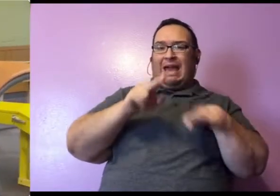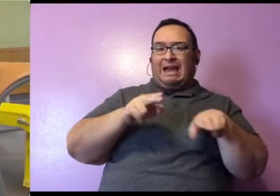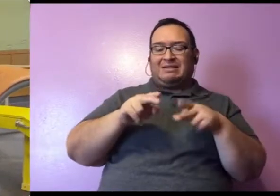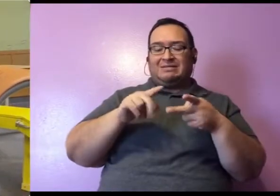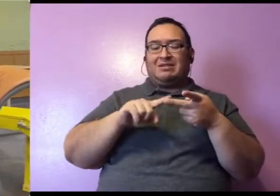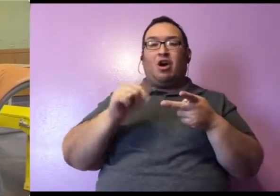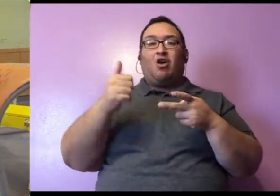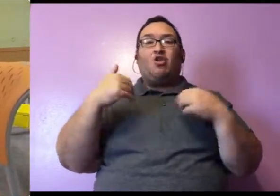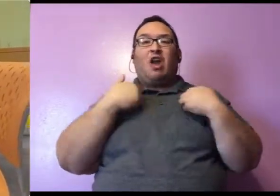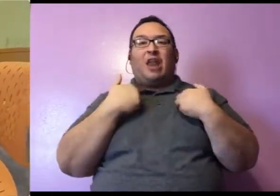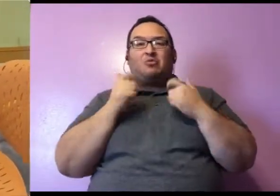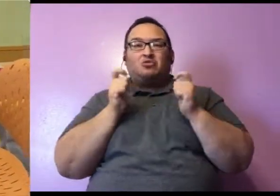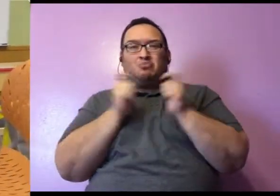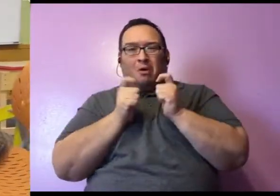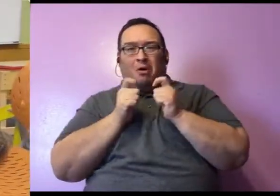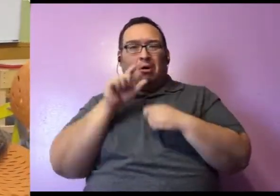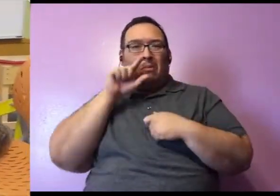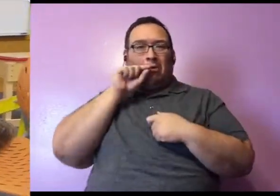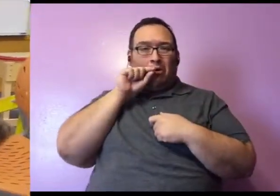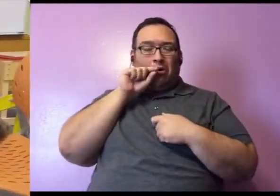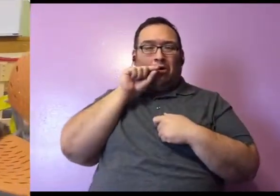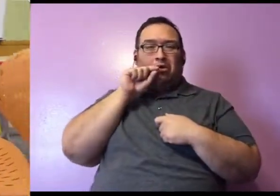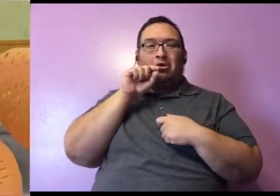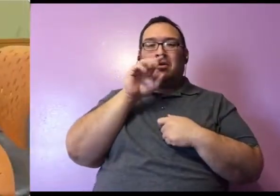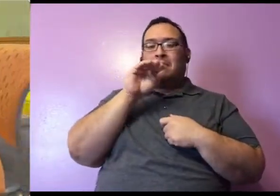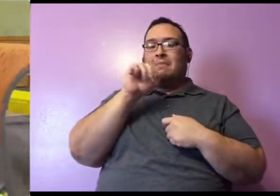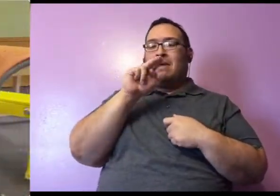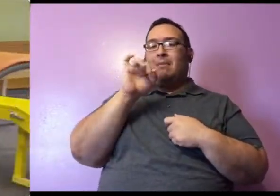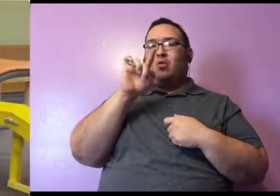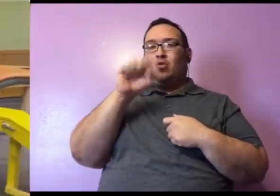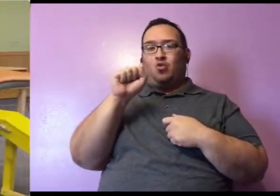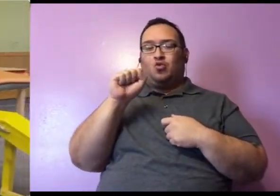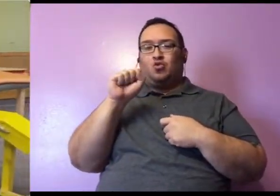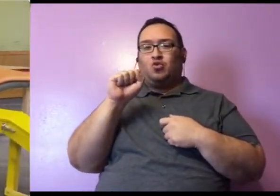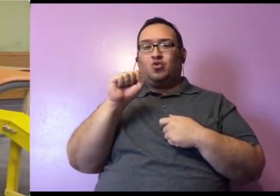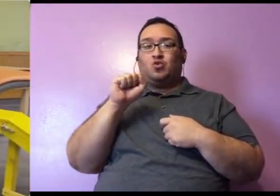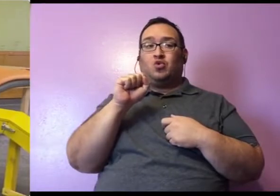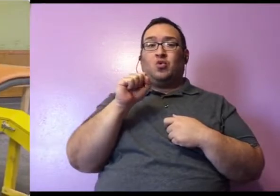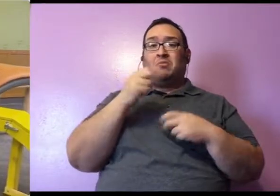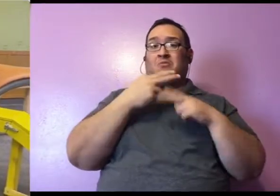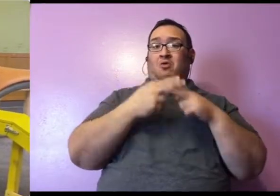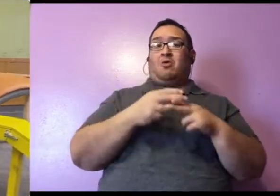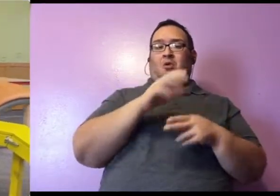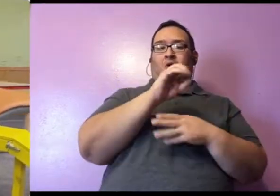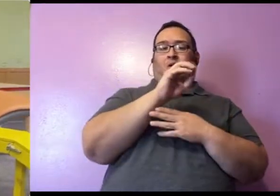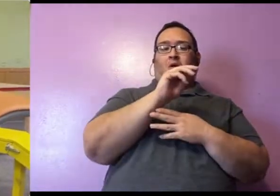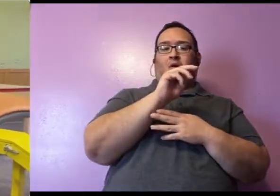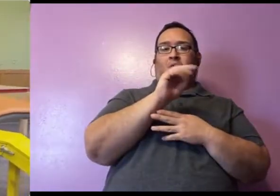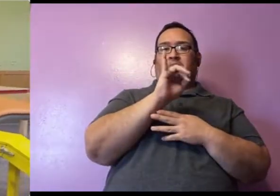mammals and small birds. So they are omnivores. They eat both veggies and meat and fruit.